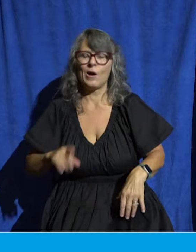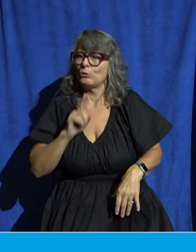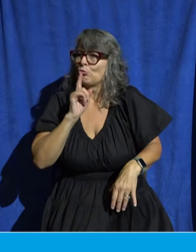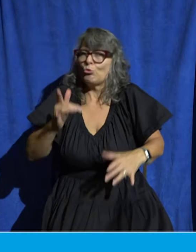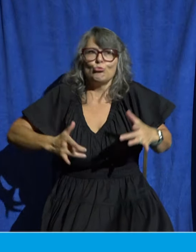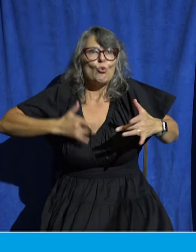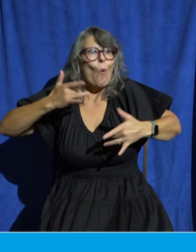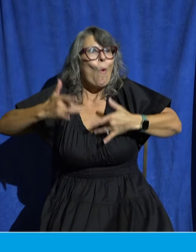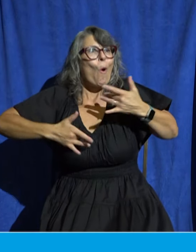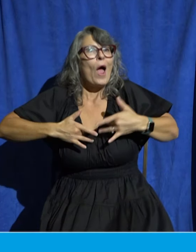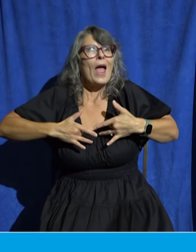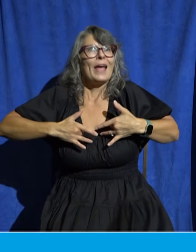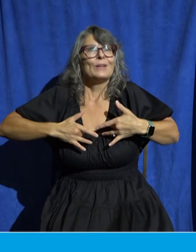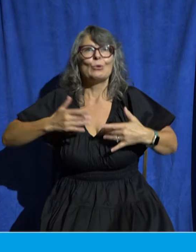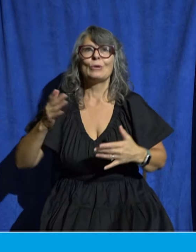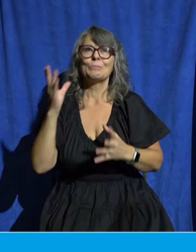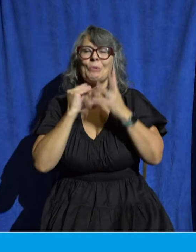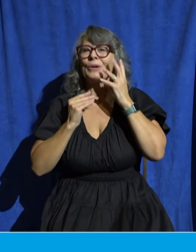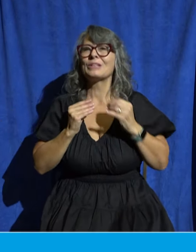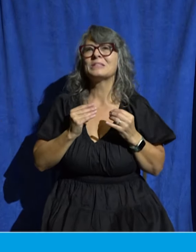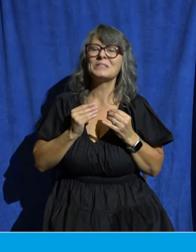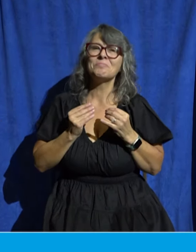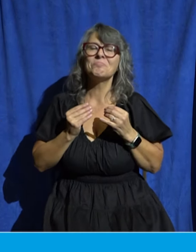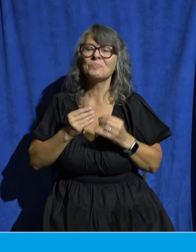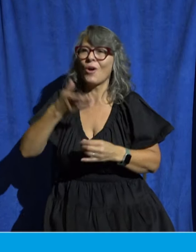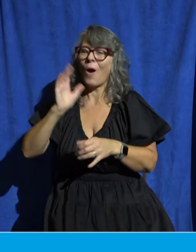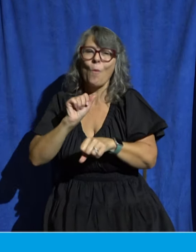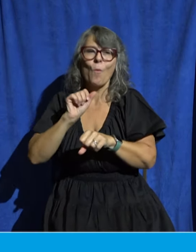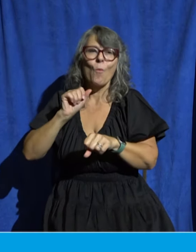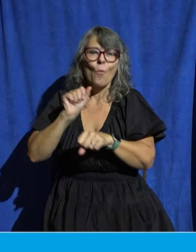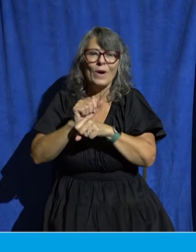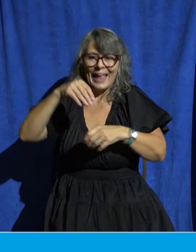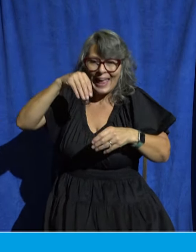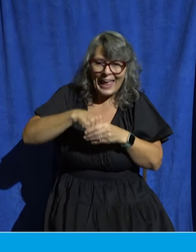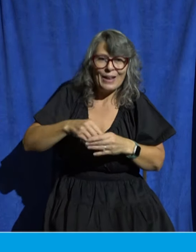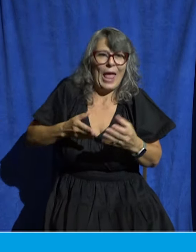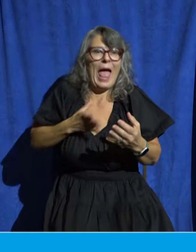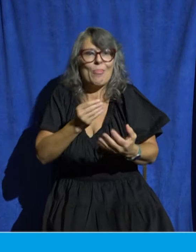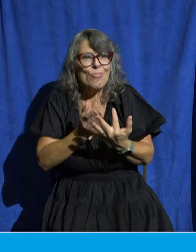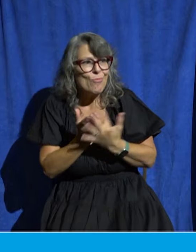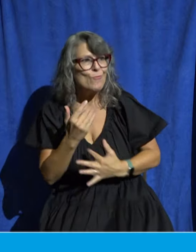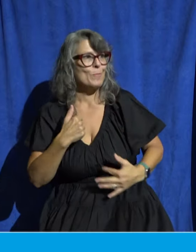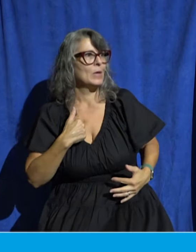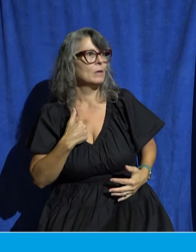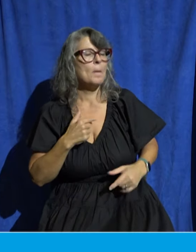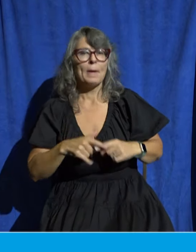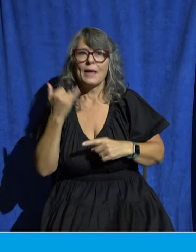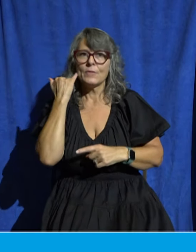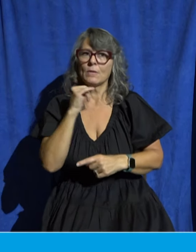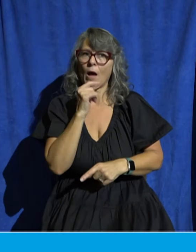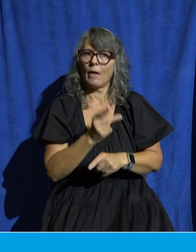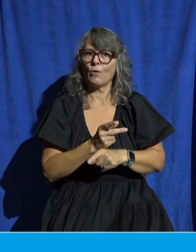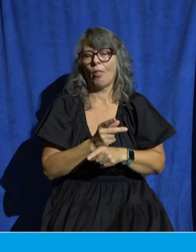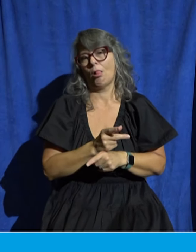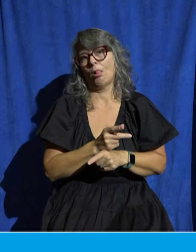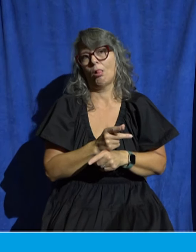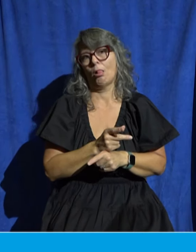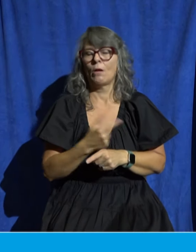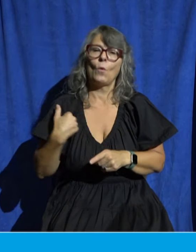and through you. But if we're not careful, when it comes to gifting, we can start to focus on that in some